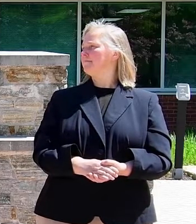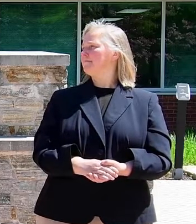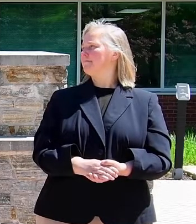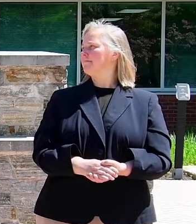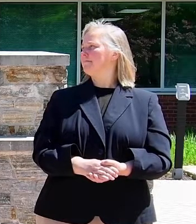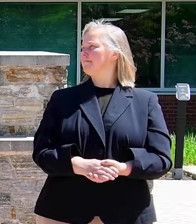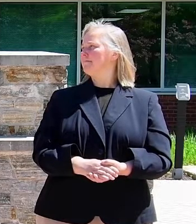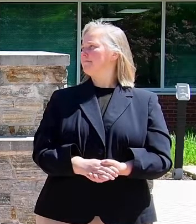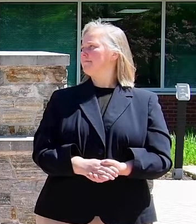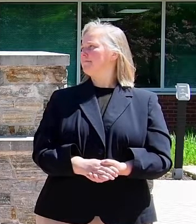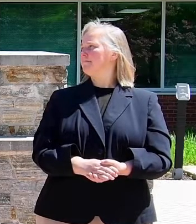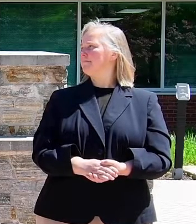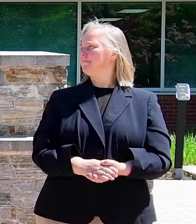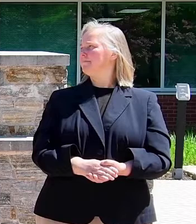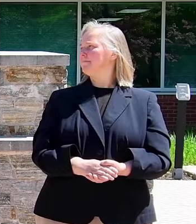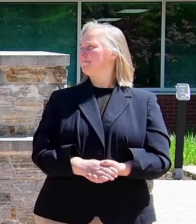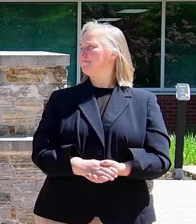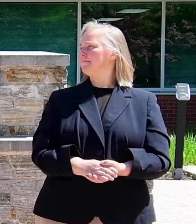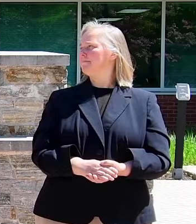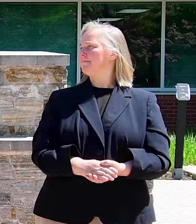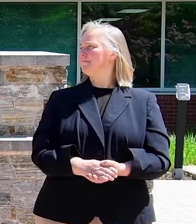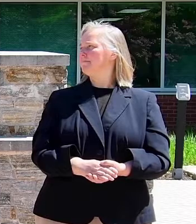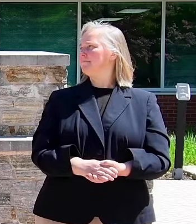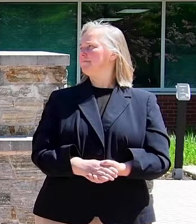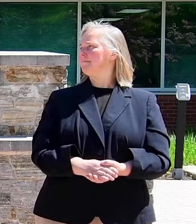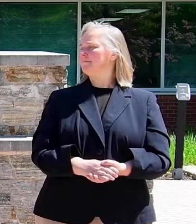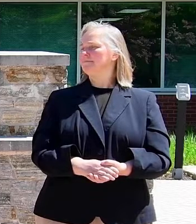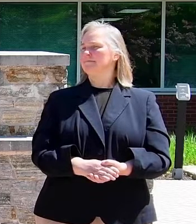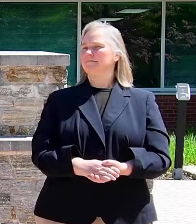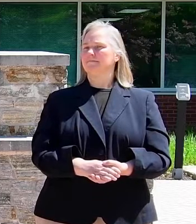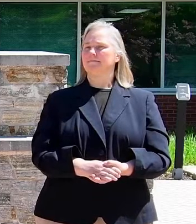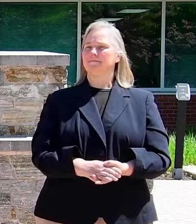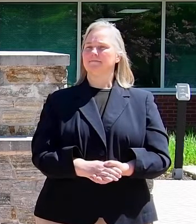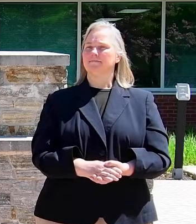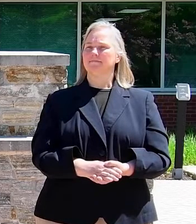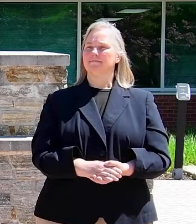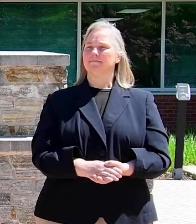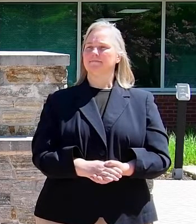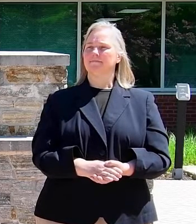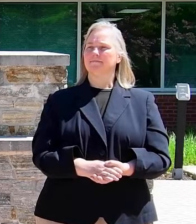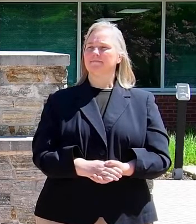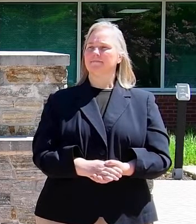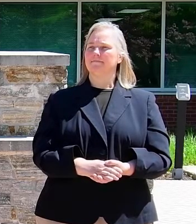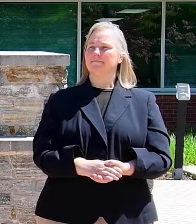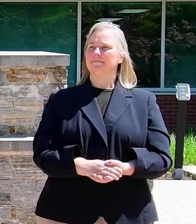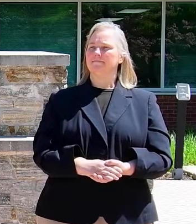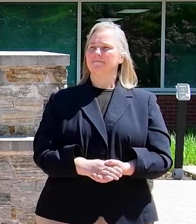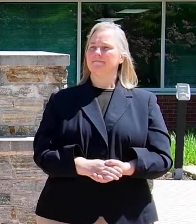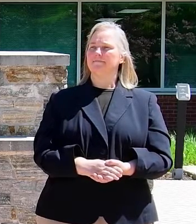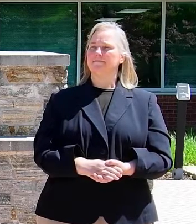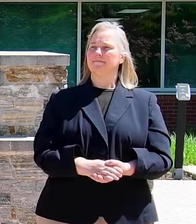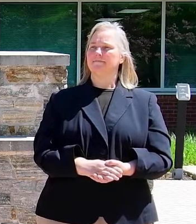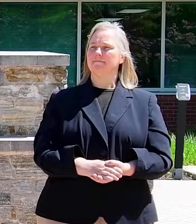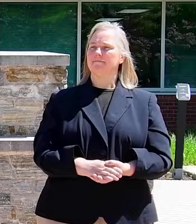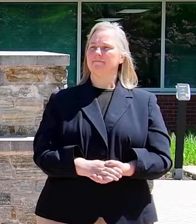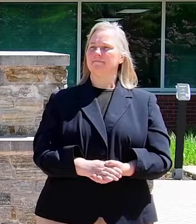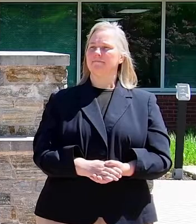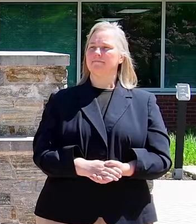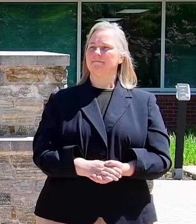y dijimos, necesitamos cuidado prenatal para todas las mujeres, independientemente de su estatus migratorio,